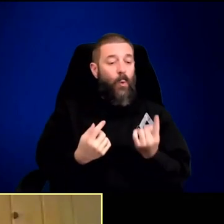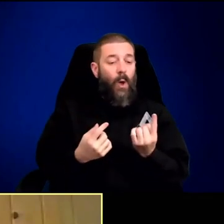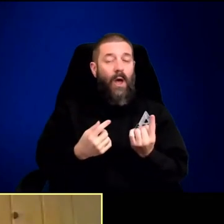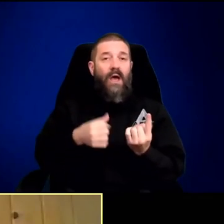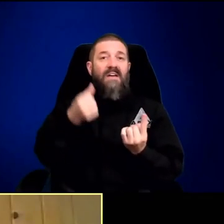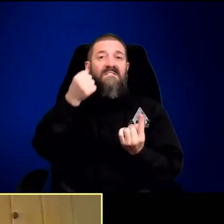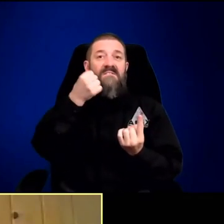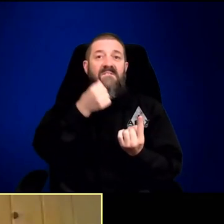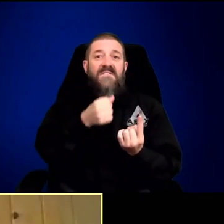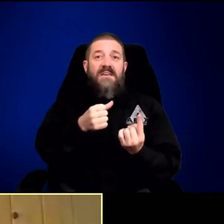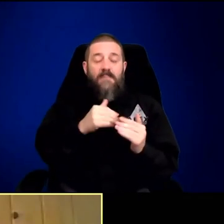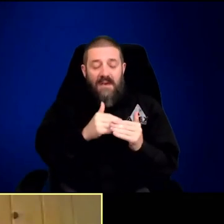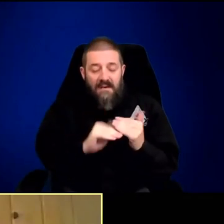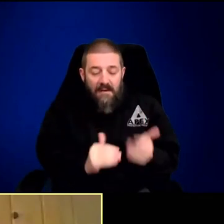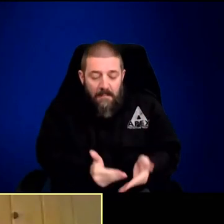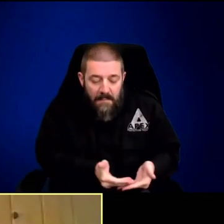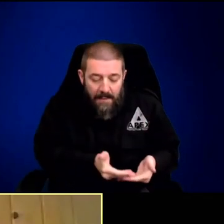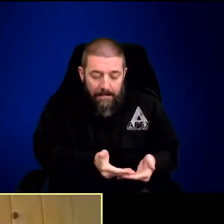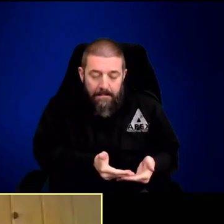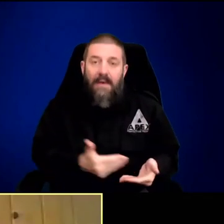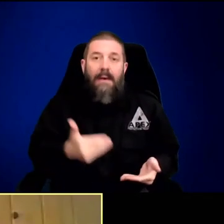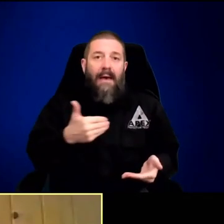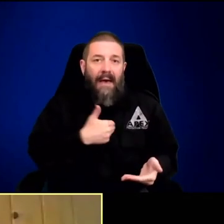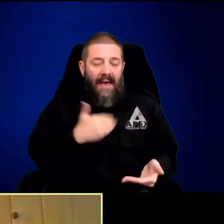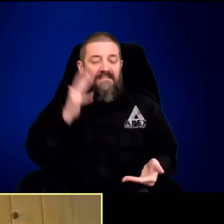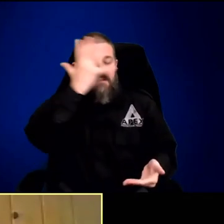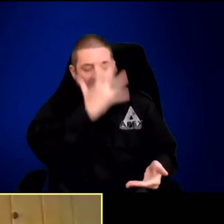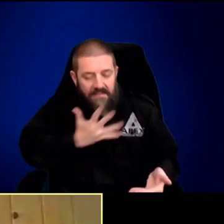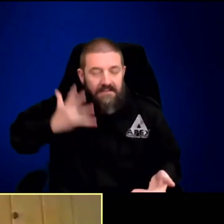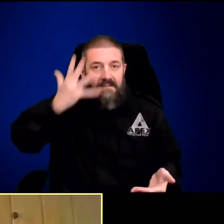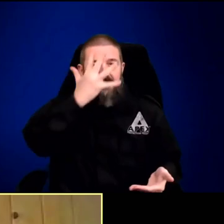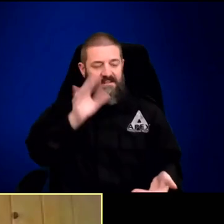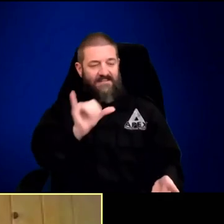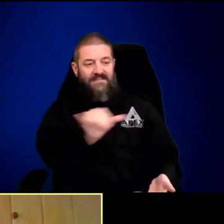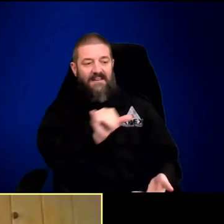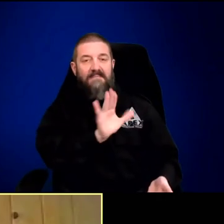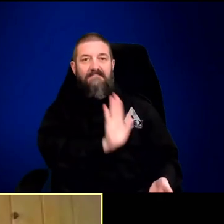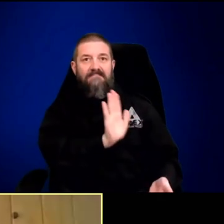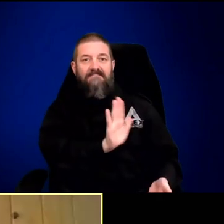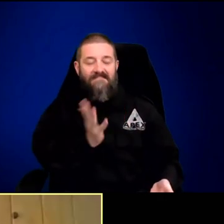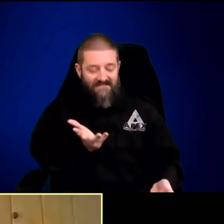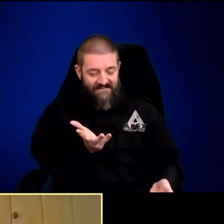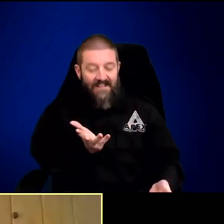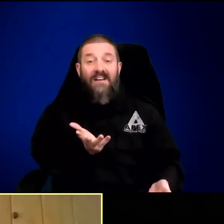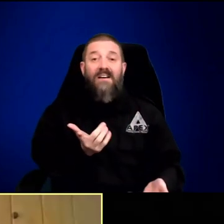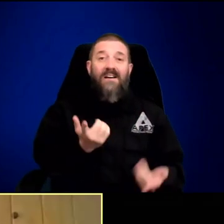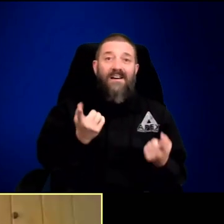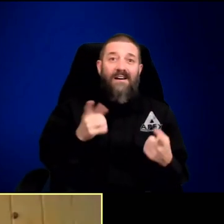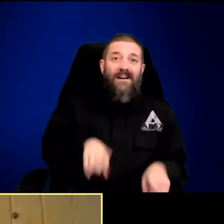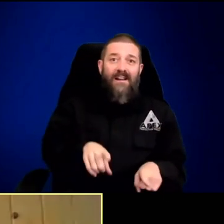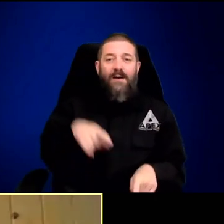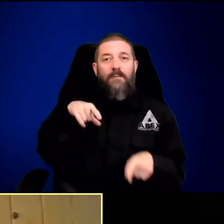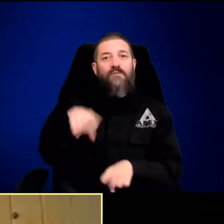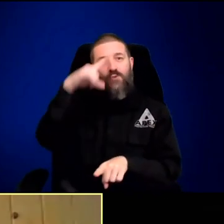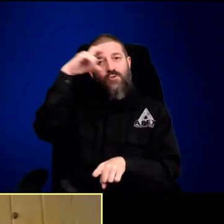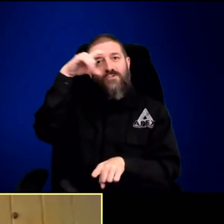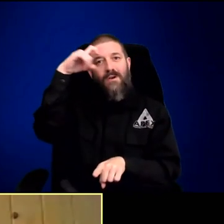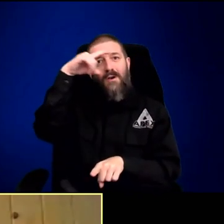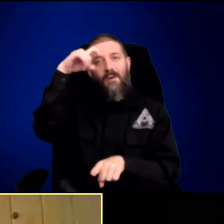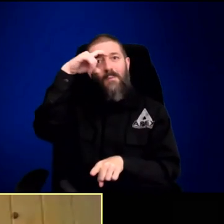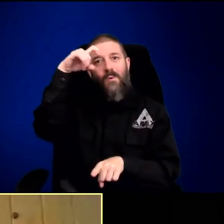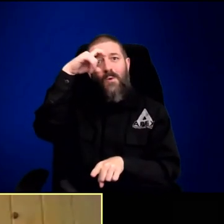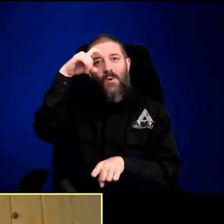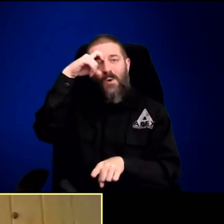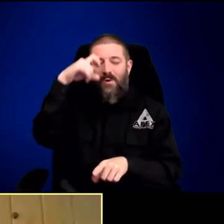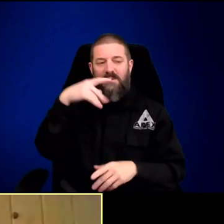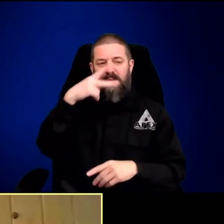Only about one female pup in every few generations has that characteristic and that genetic line.